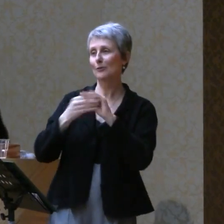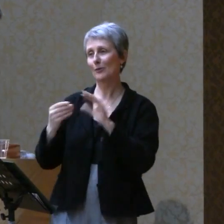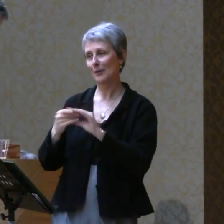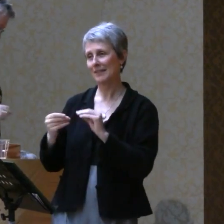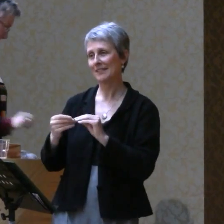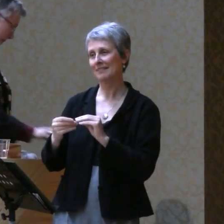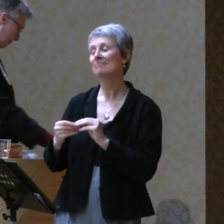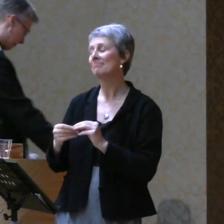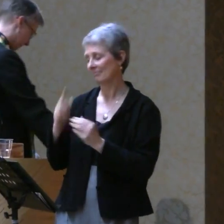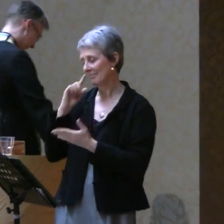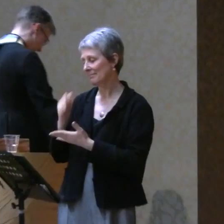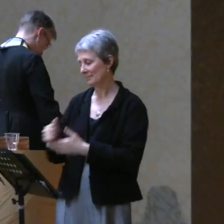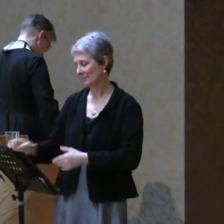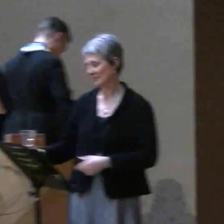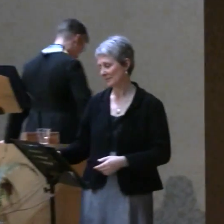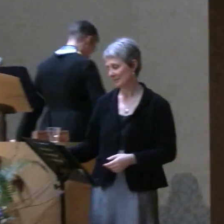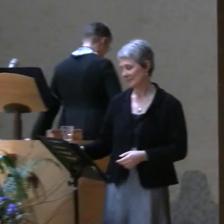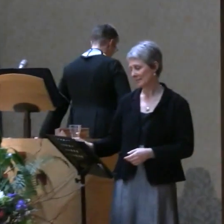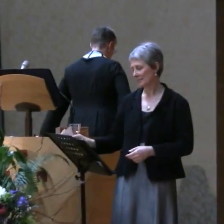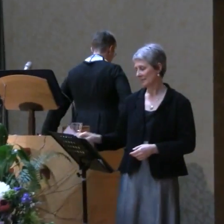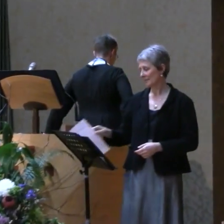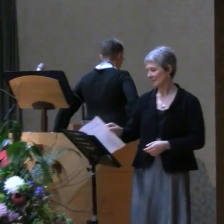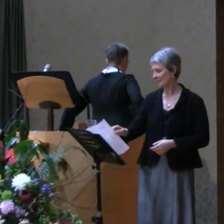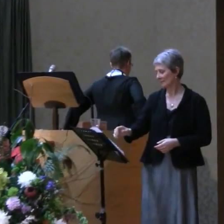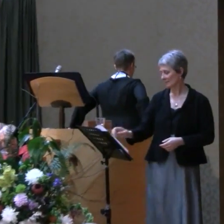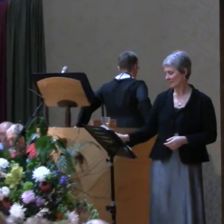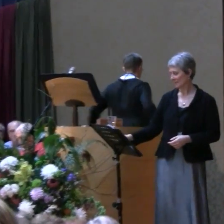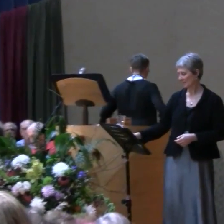Amen. Thank you.